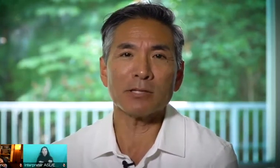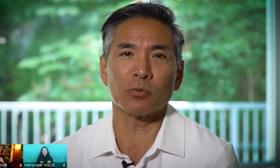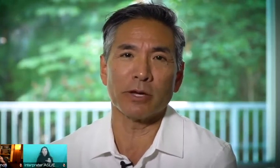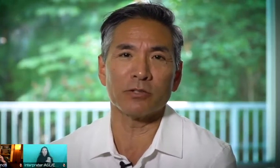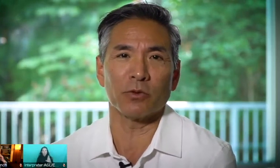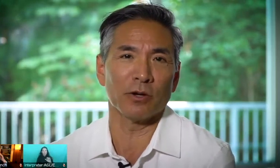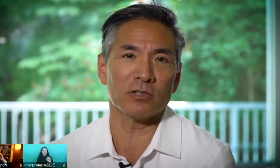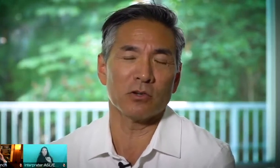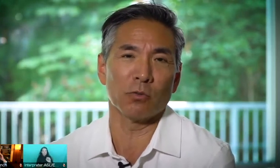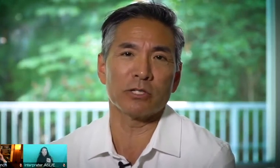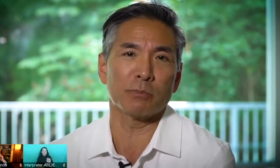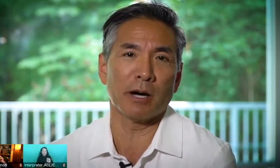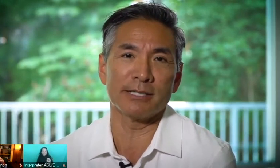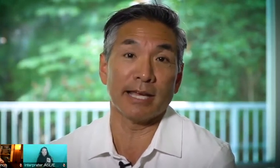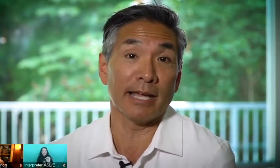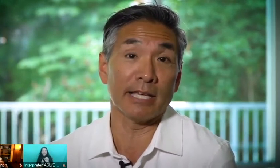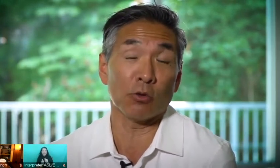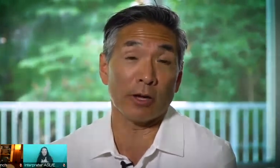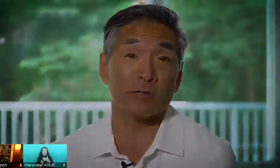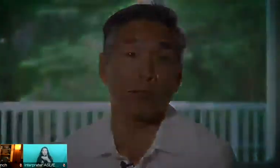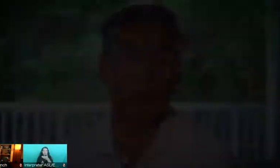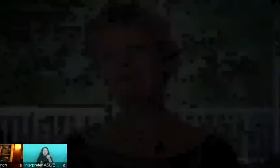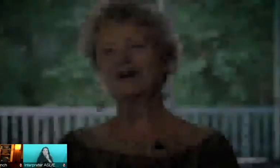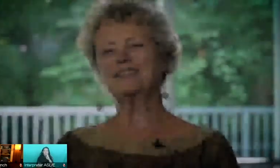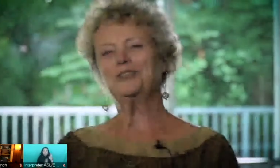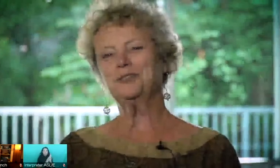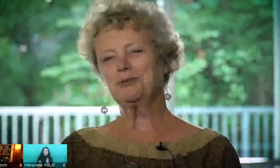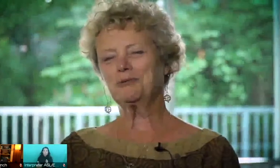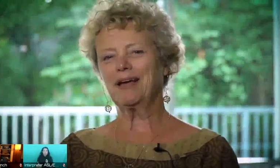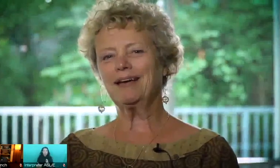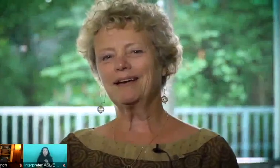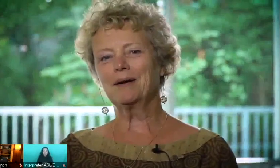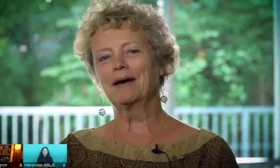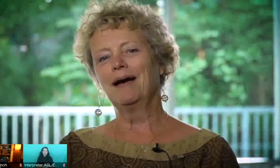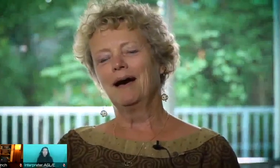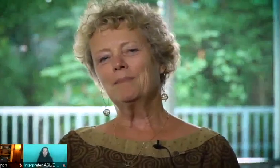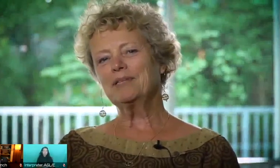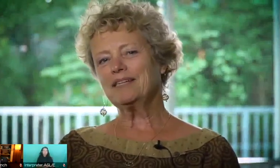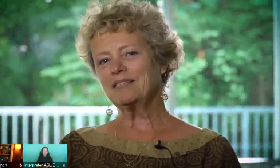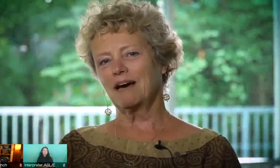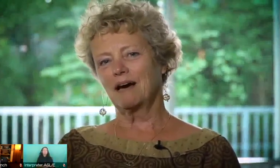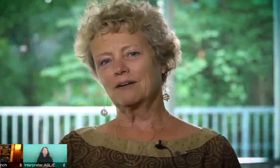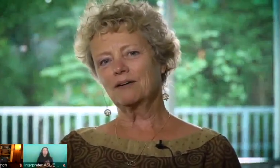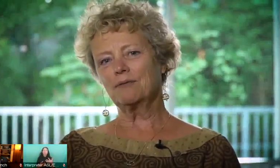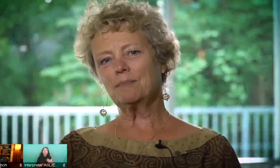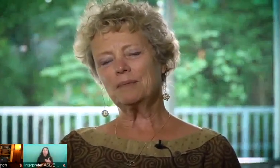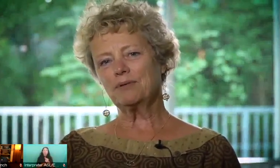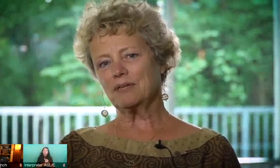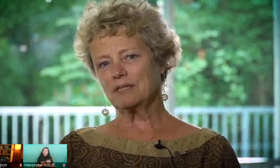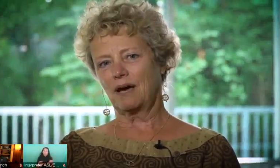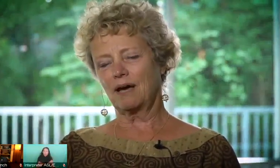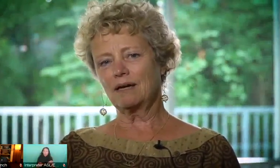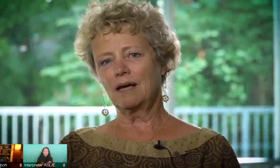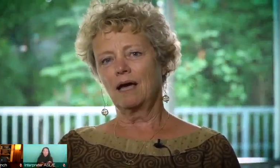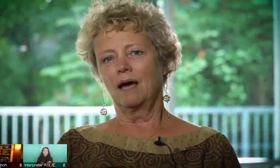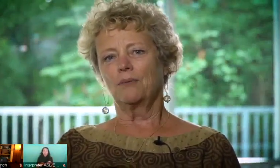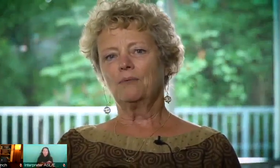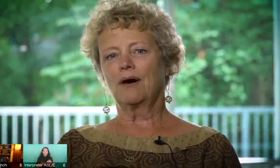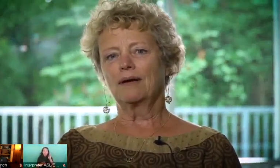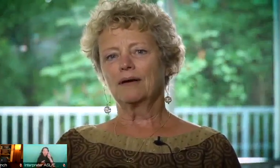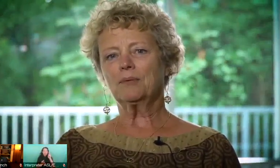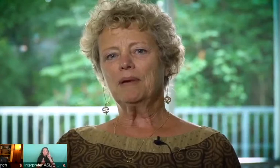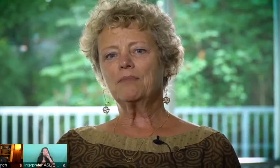the best ways for us to respond to any crisis. We want to create a place to honor the people that died.